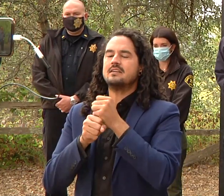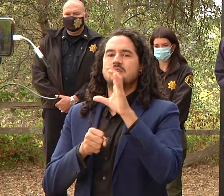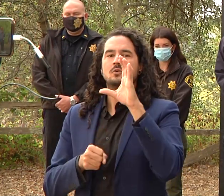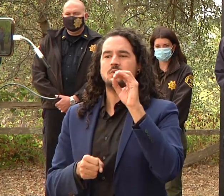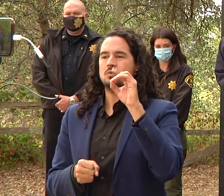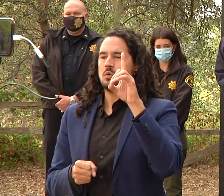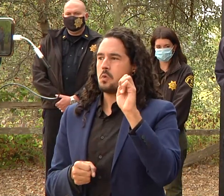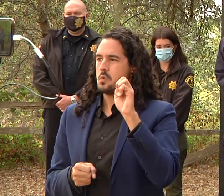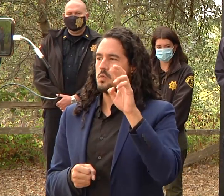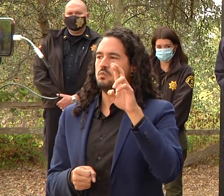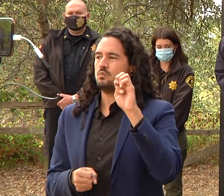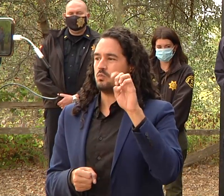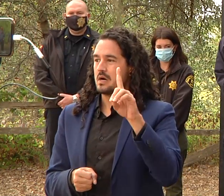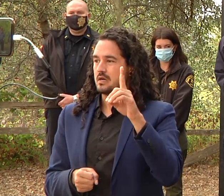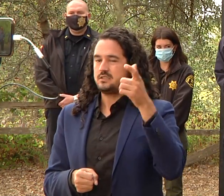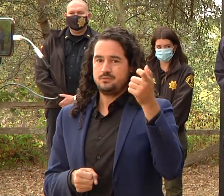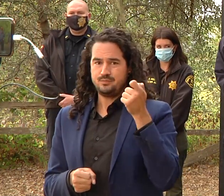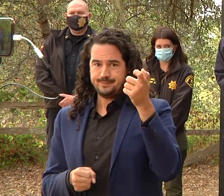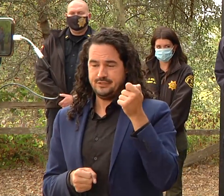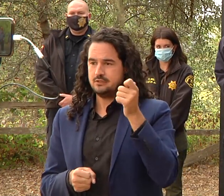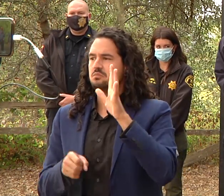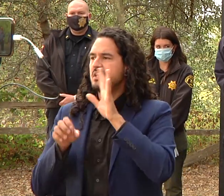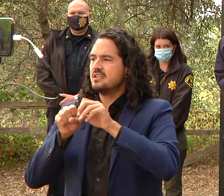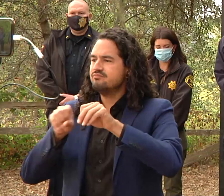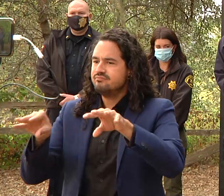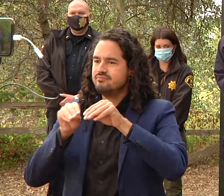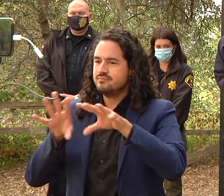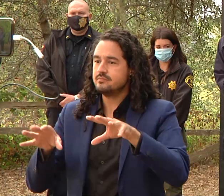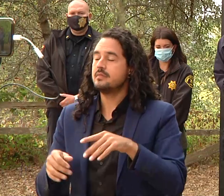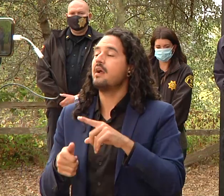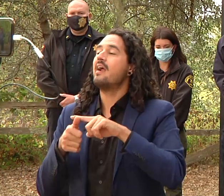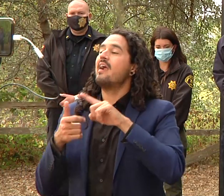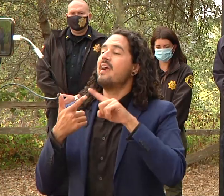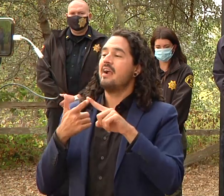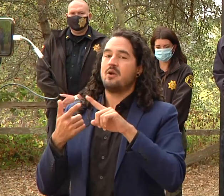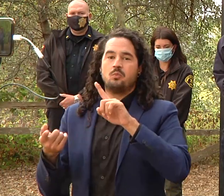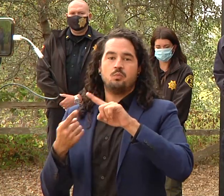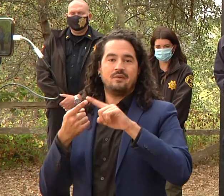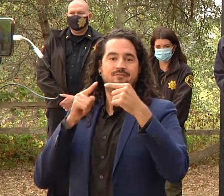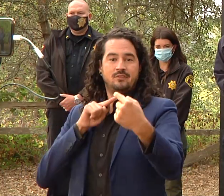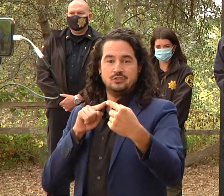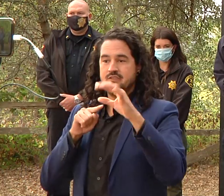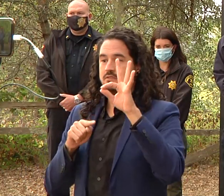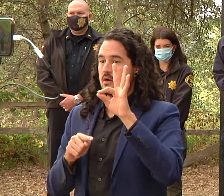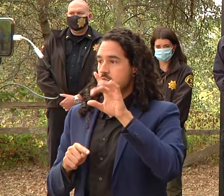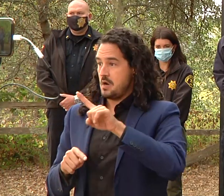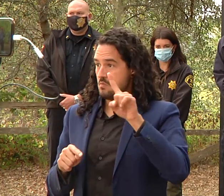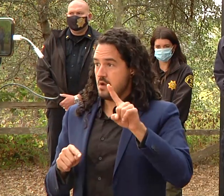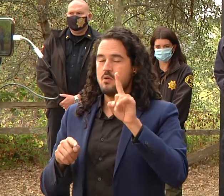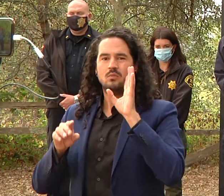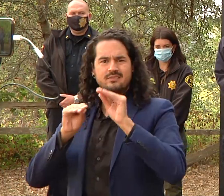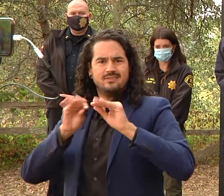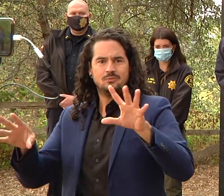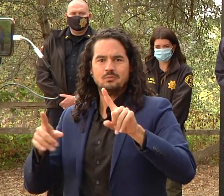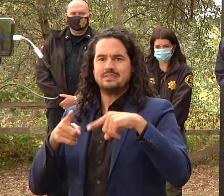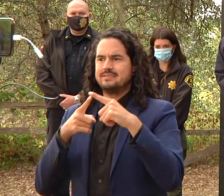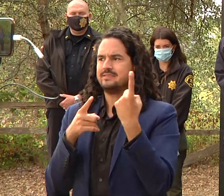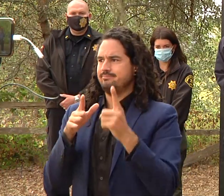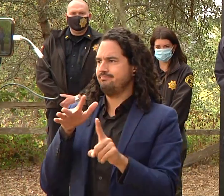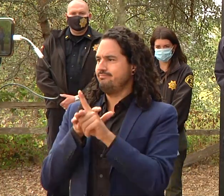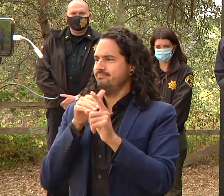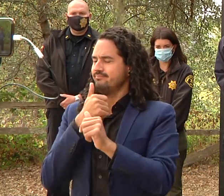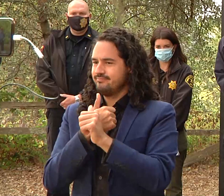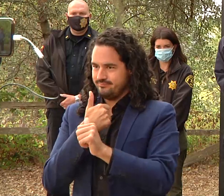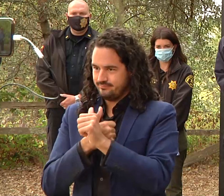events that a reverse 9-1-1 needs to be implemented the other thing i want to just mention today i had an opportunity to go